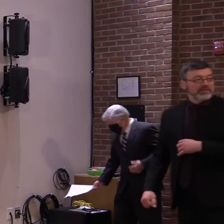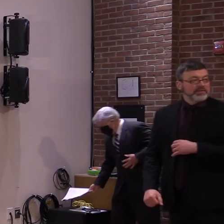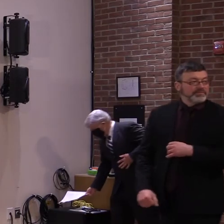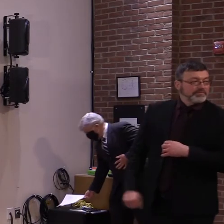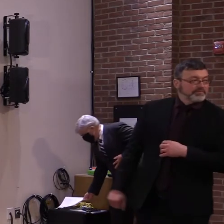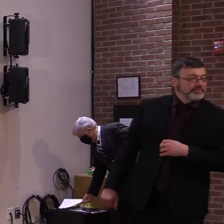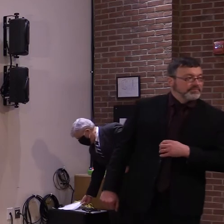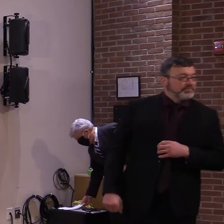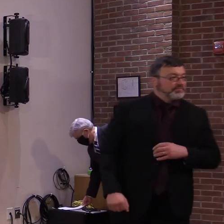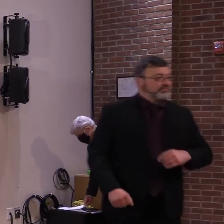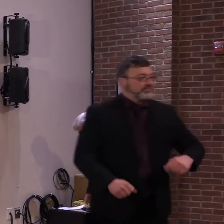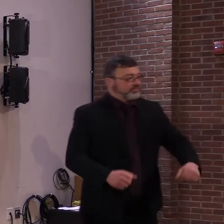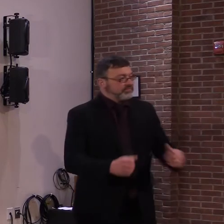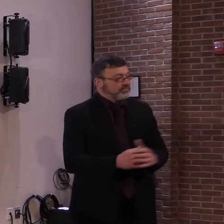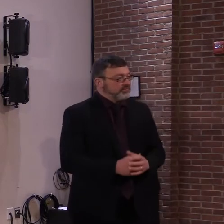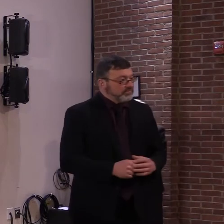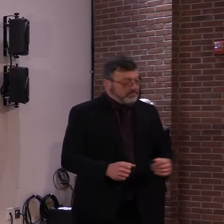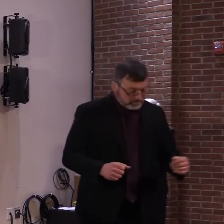Can you hear me? We can.